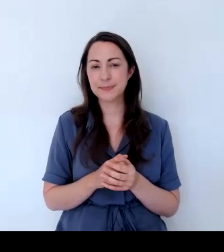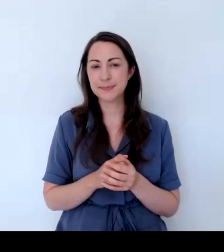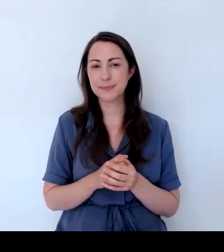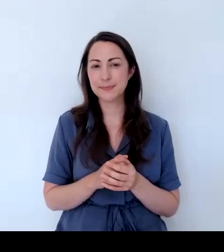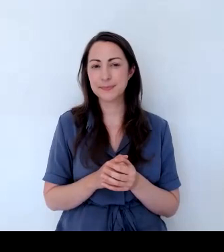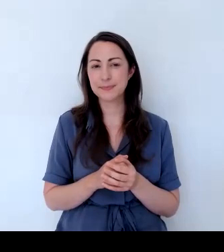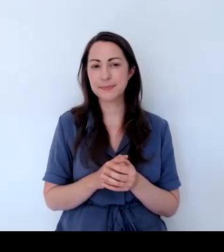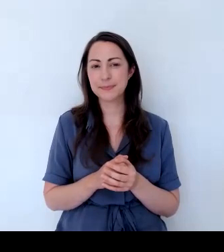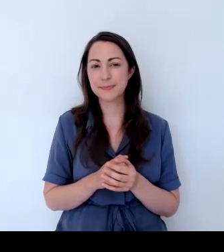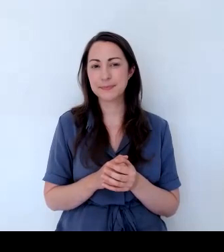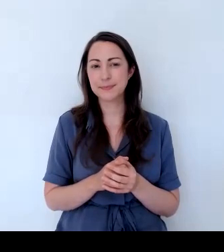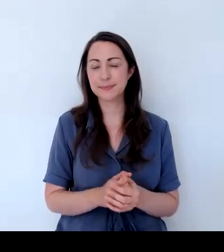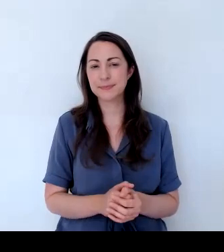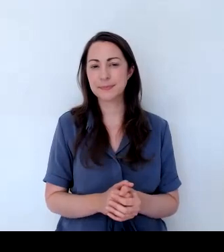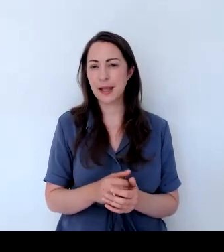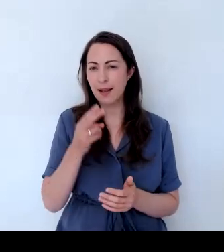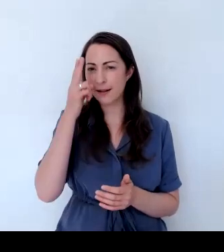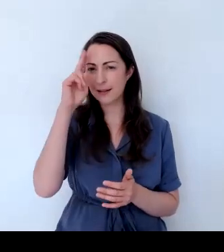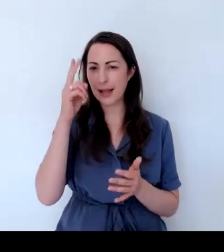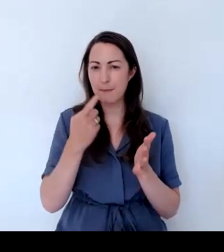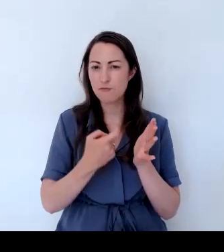I'm just going to make a little photo here.